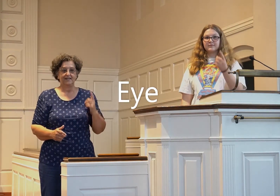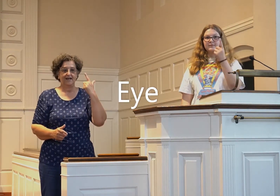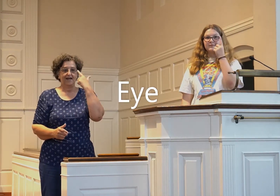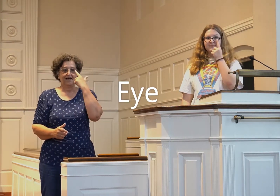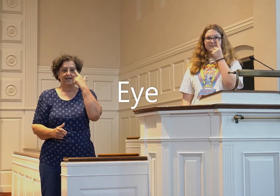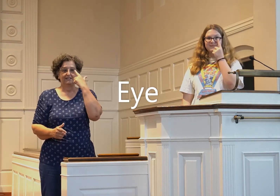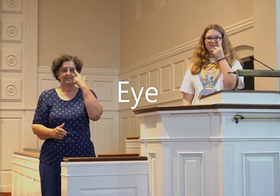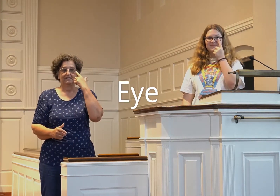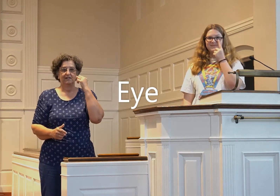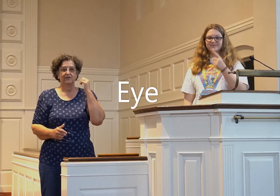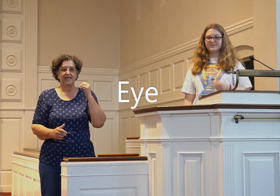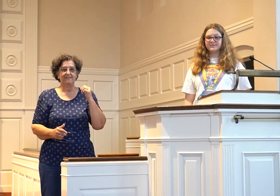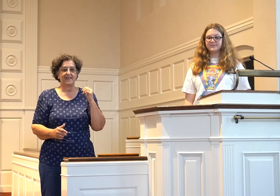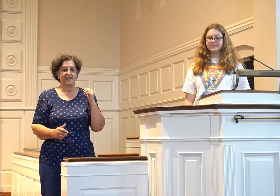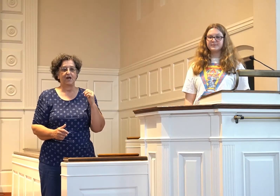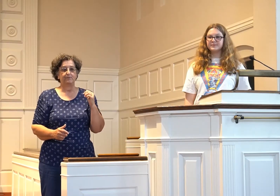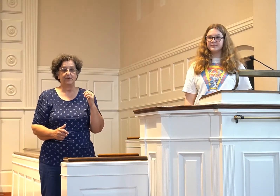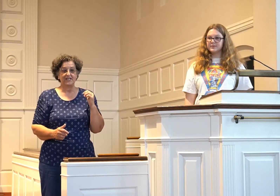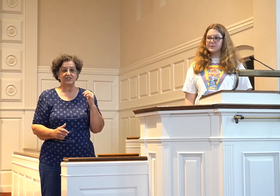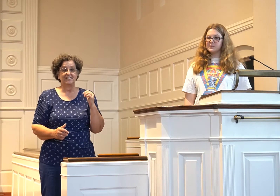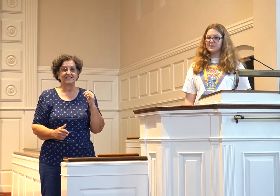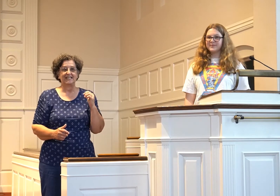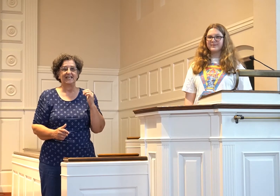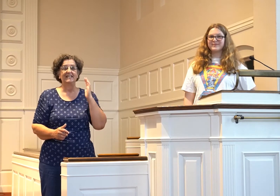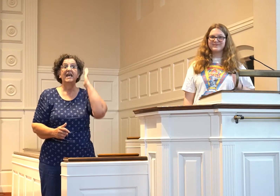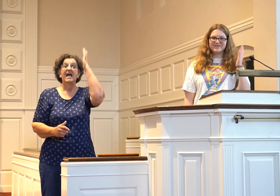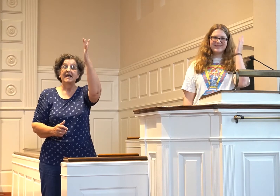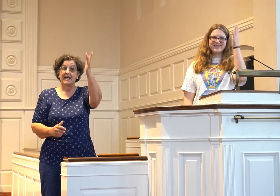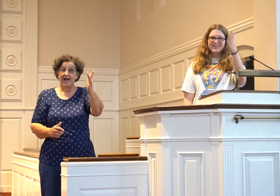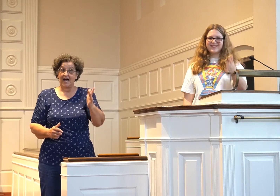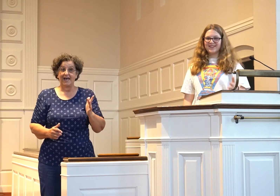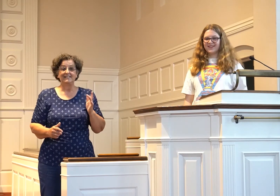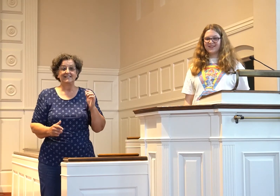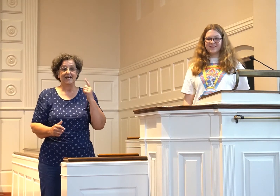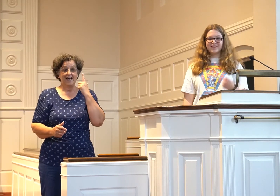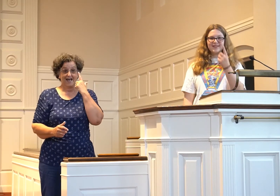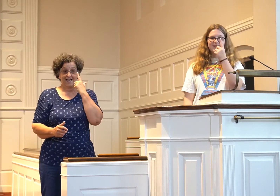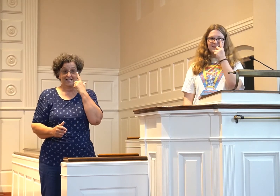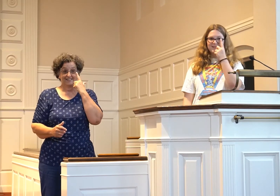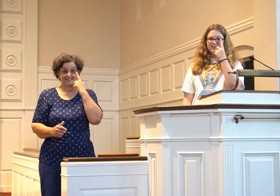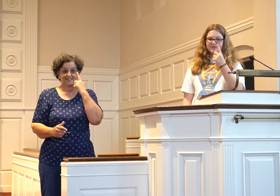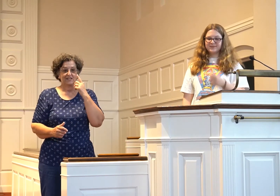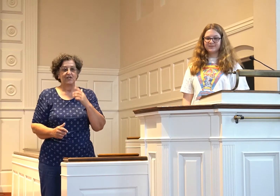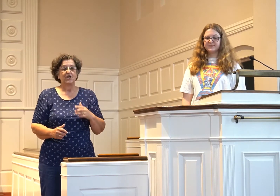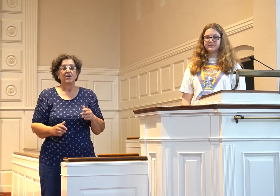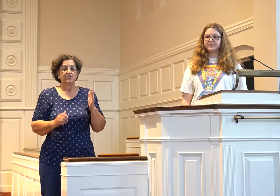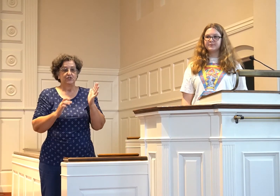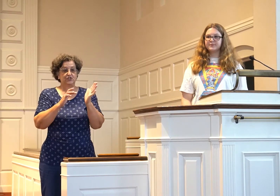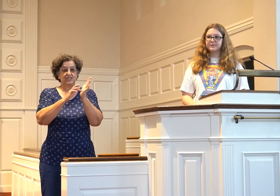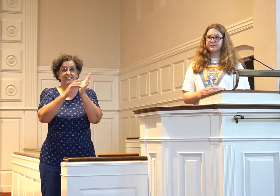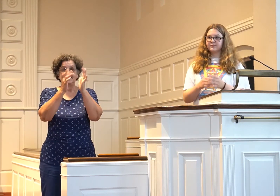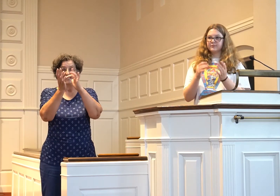eyes, okay? They are precious in God's eyes. Jesus